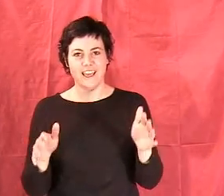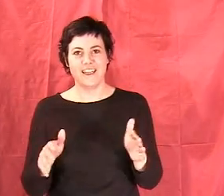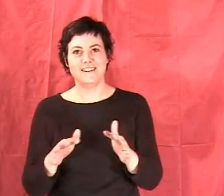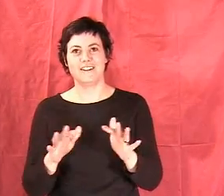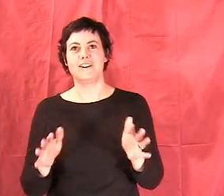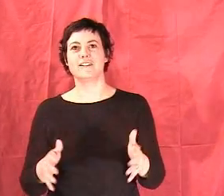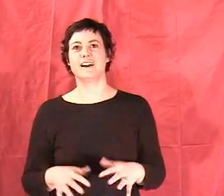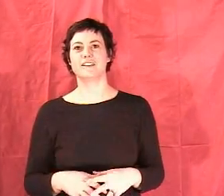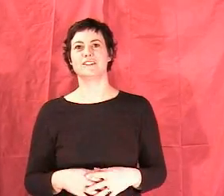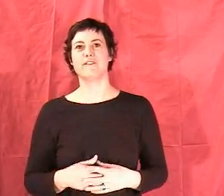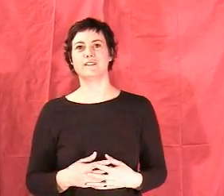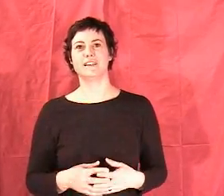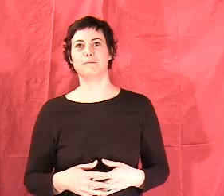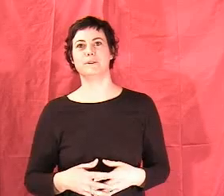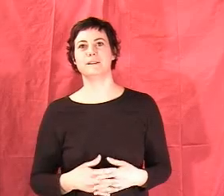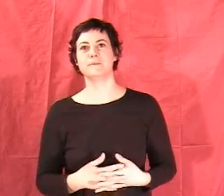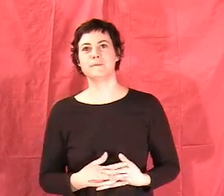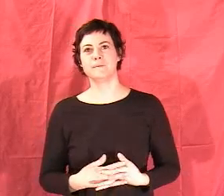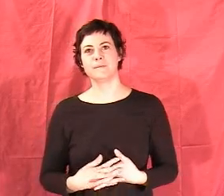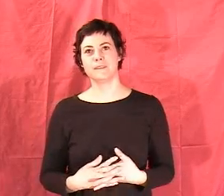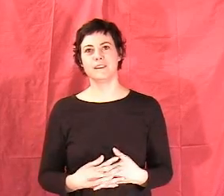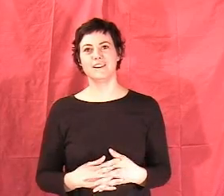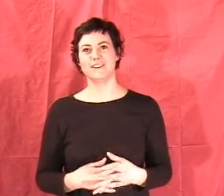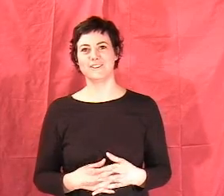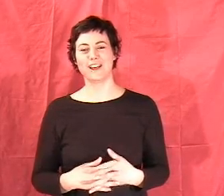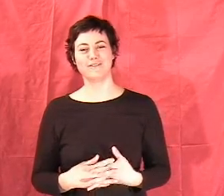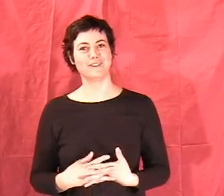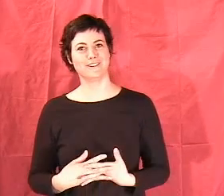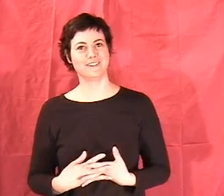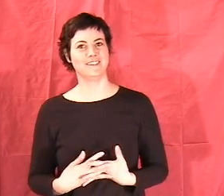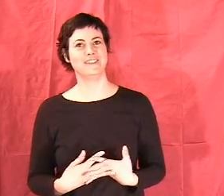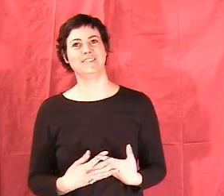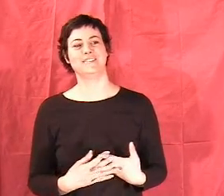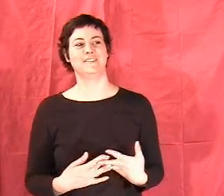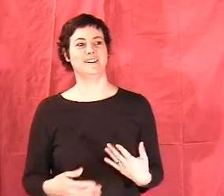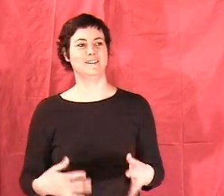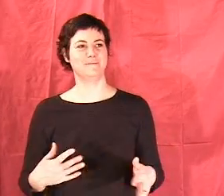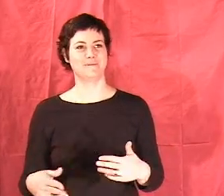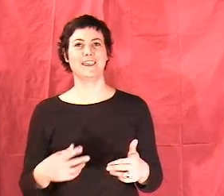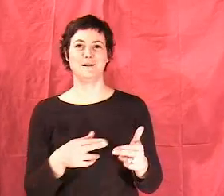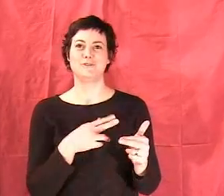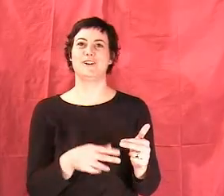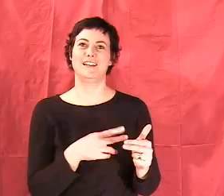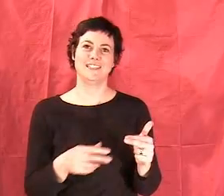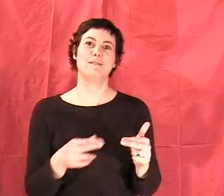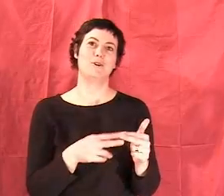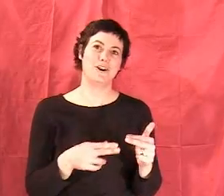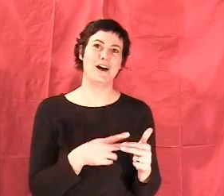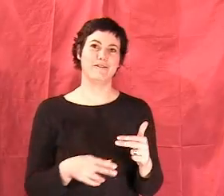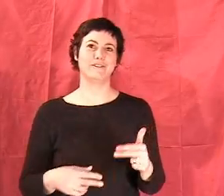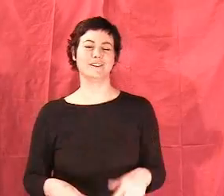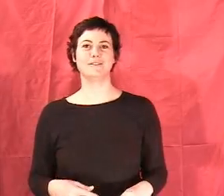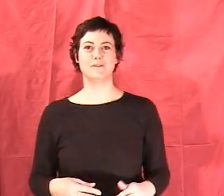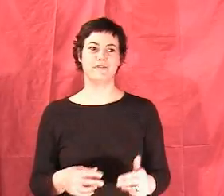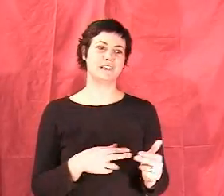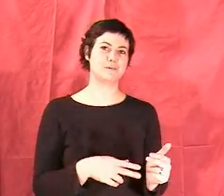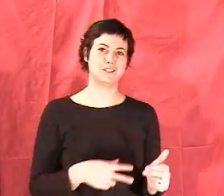the end, it all kind of softens up and you don't have to keep trying to get more off and fix a